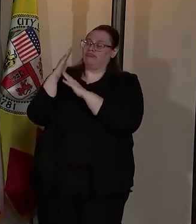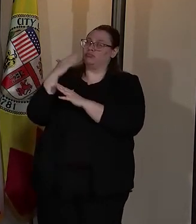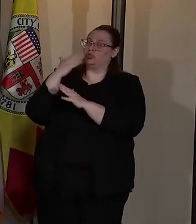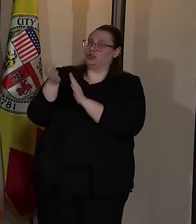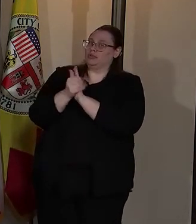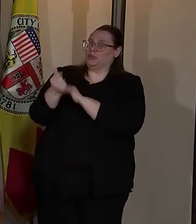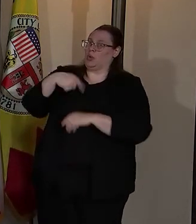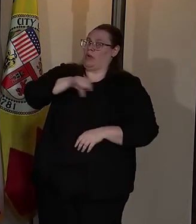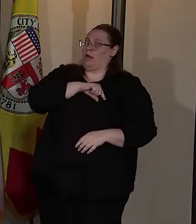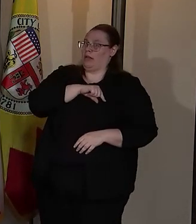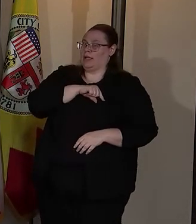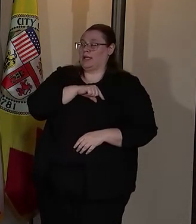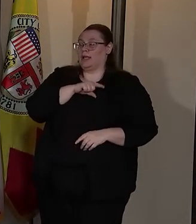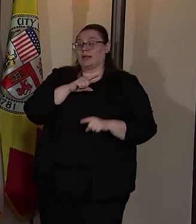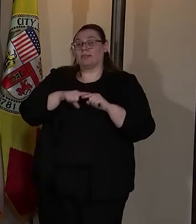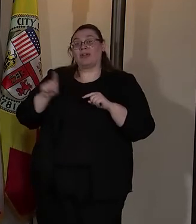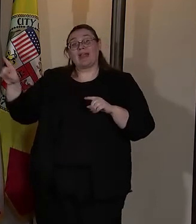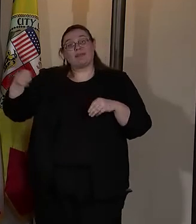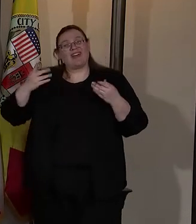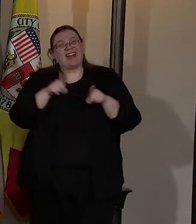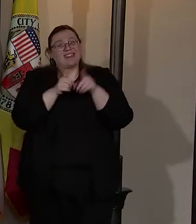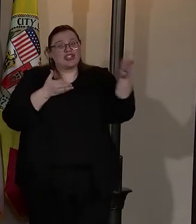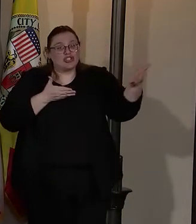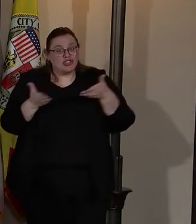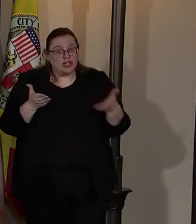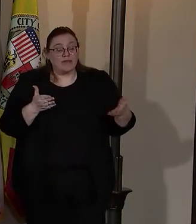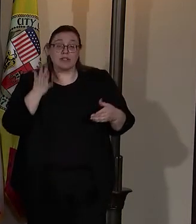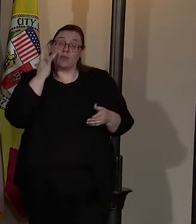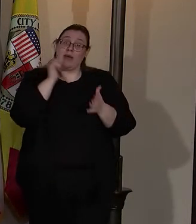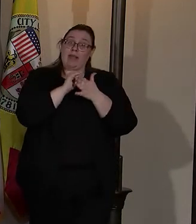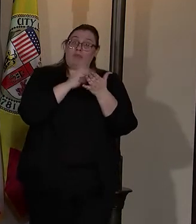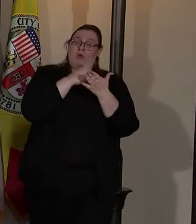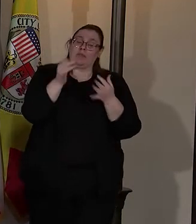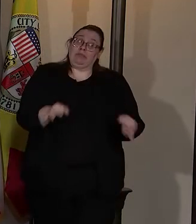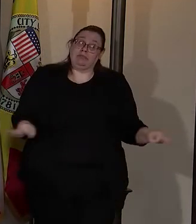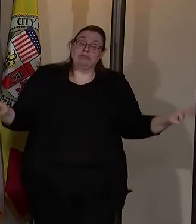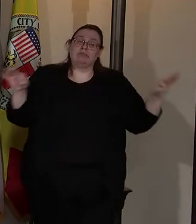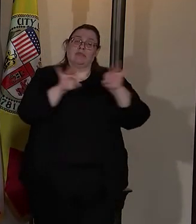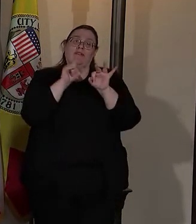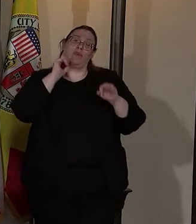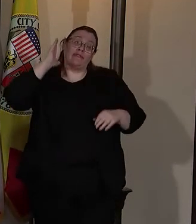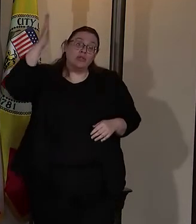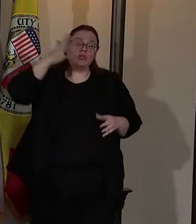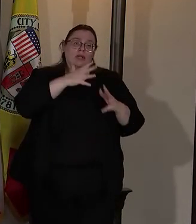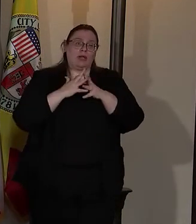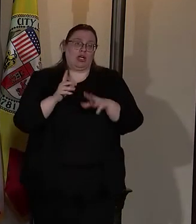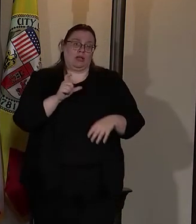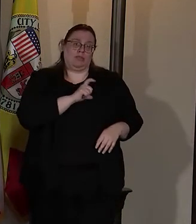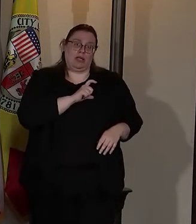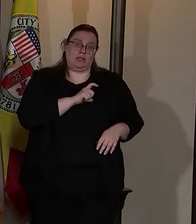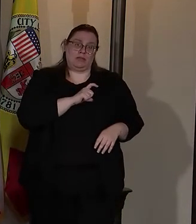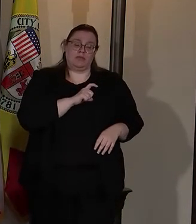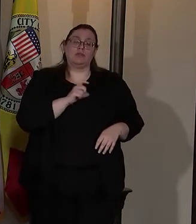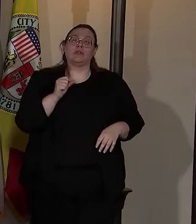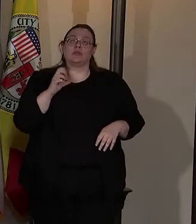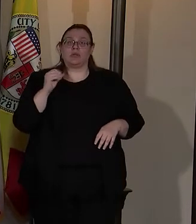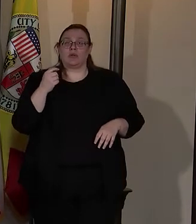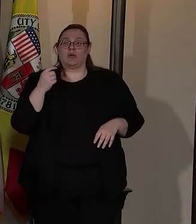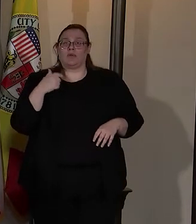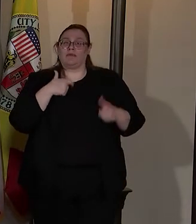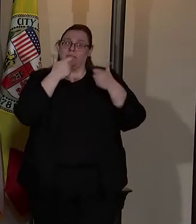But they did this as a service because this program is so critical to the future of American policing. So we owe a great